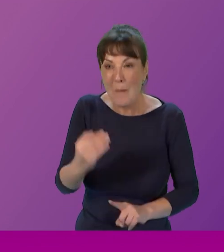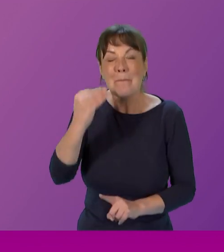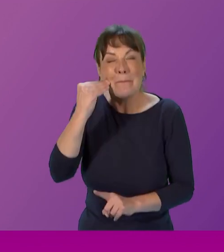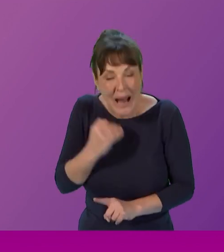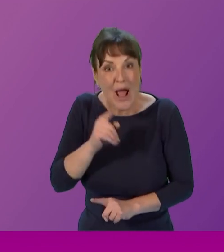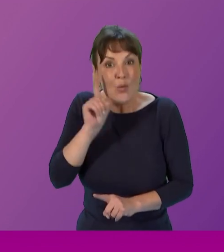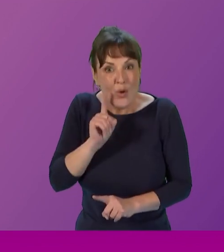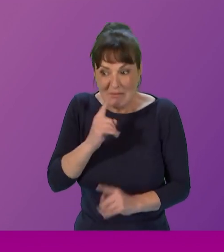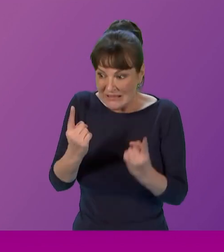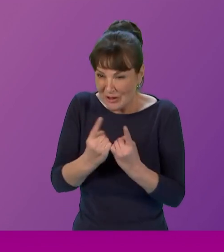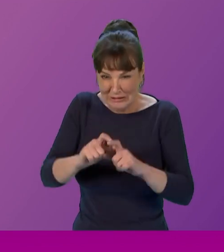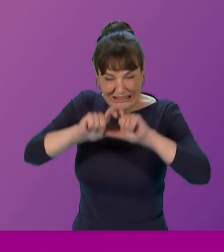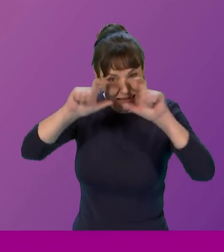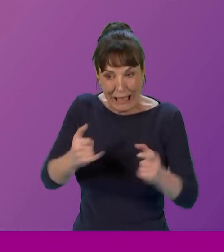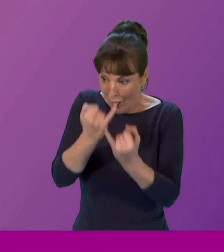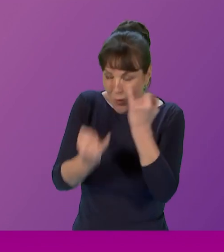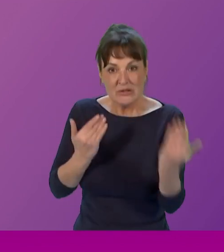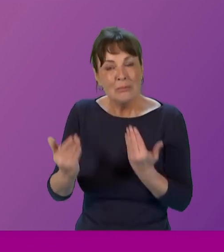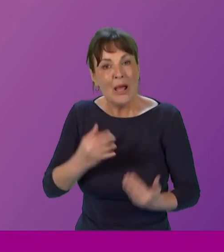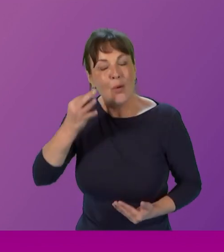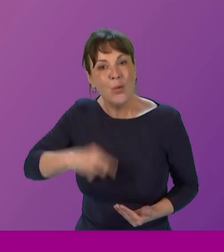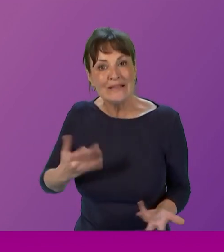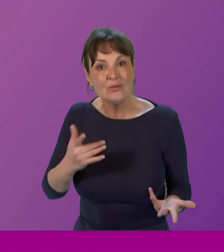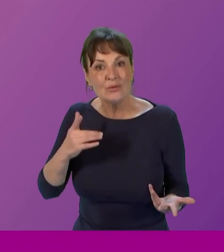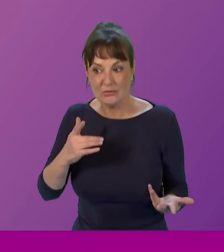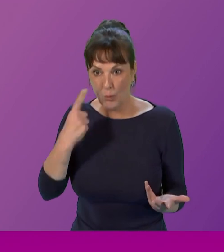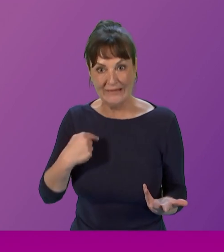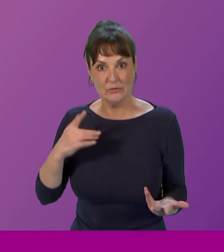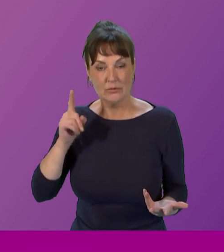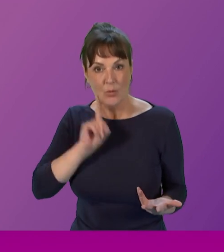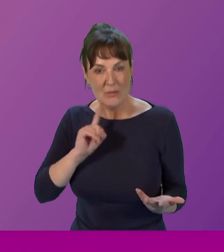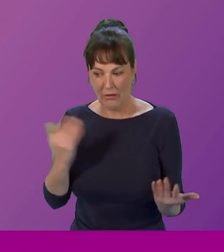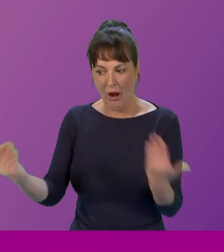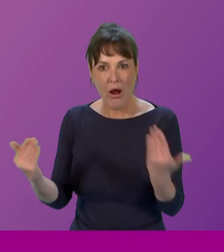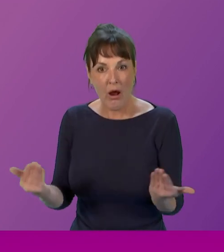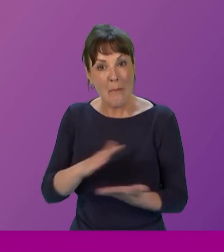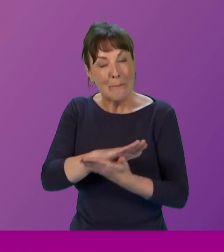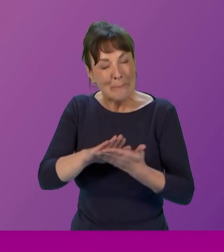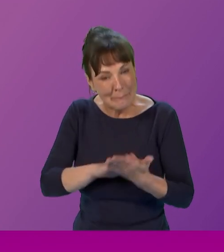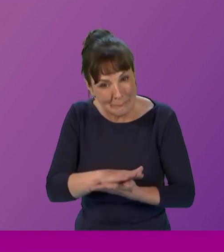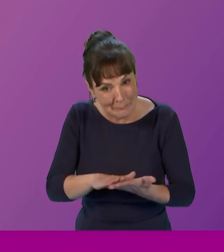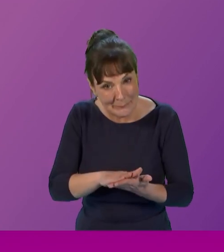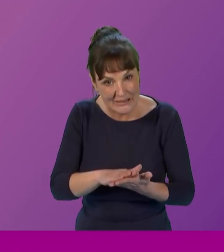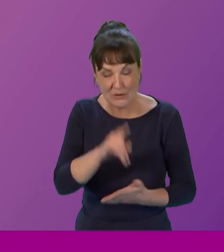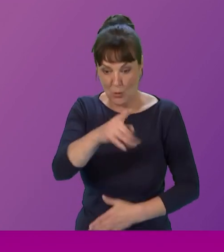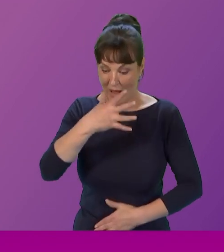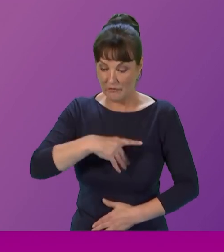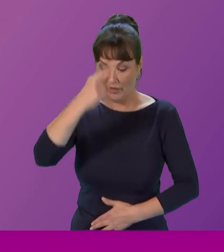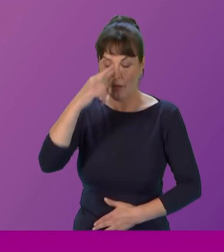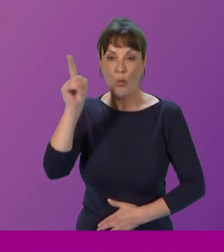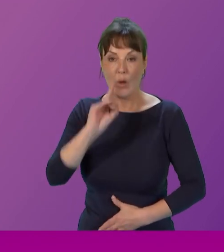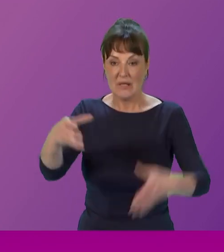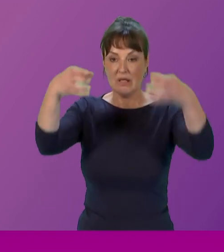falling through the cracks in this sense the phenomenon of intersectionality that is of intersecting identities